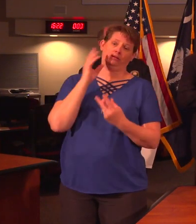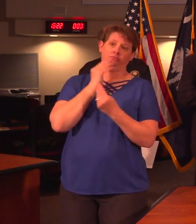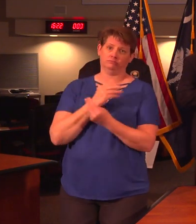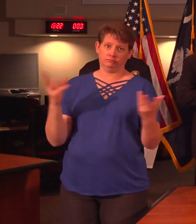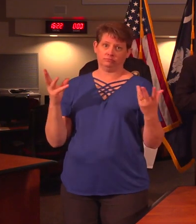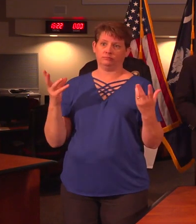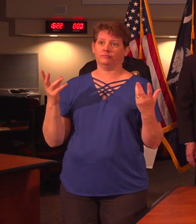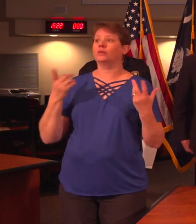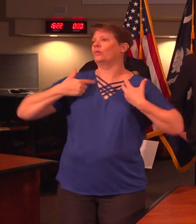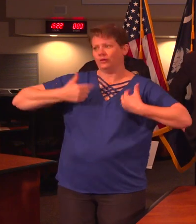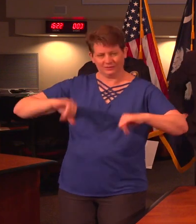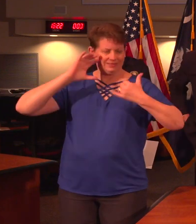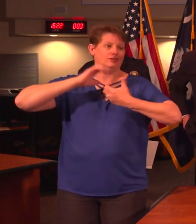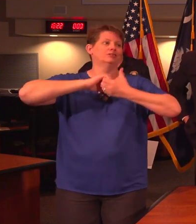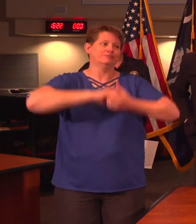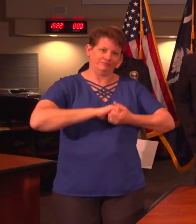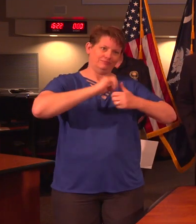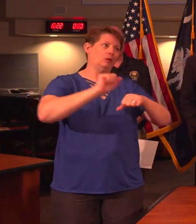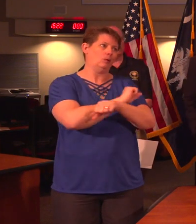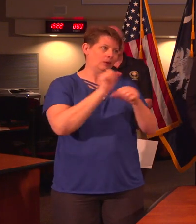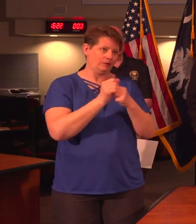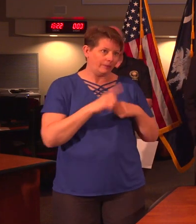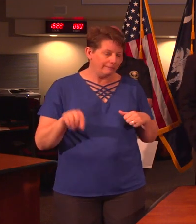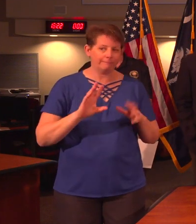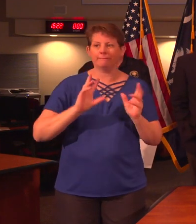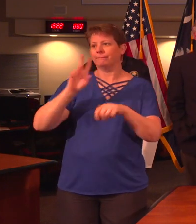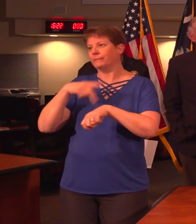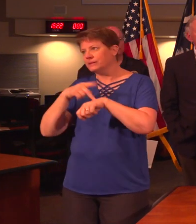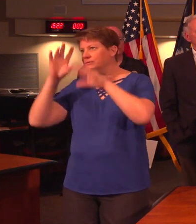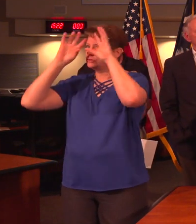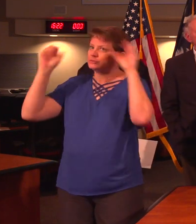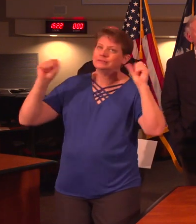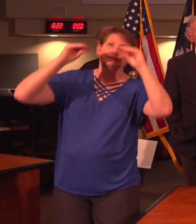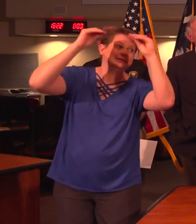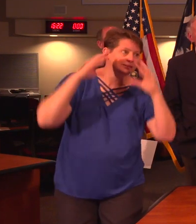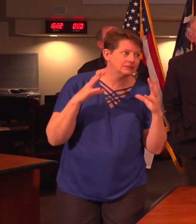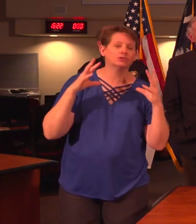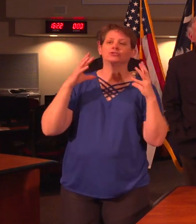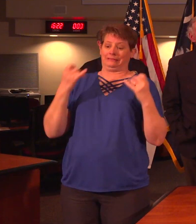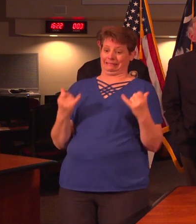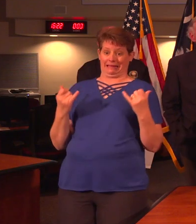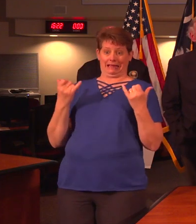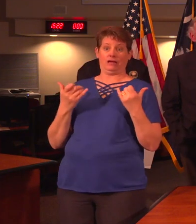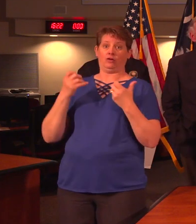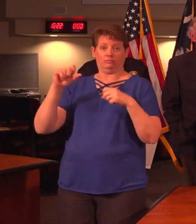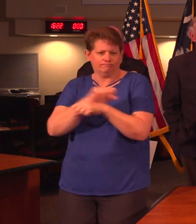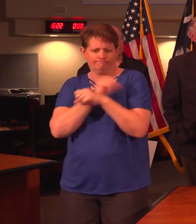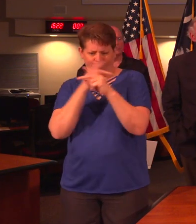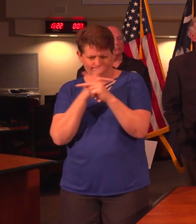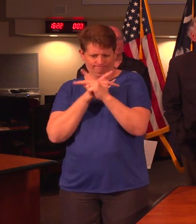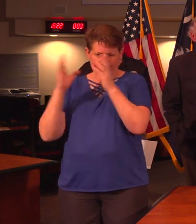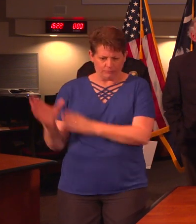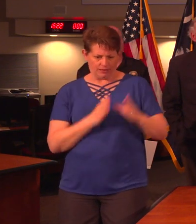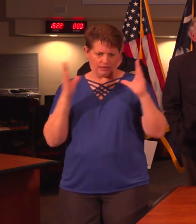we are still in a partnership, and principals, superintendents, teachers are working together as we speak to prepare